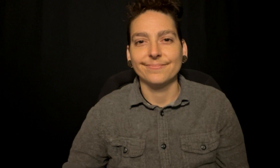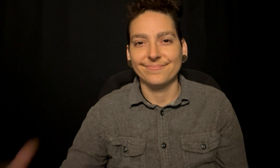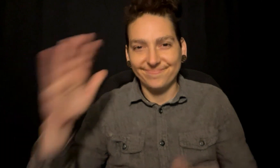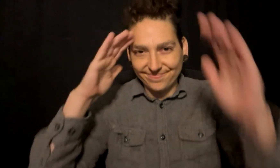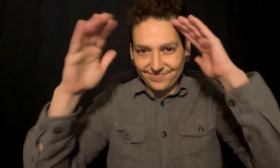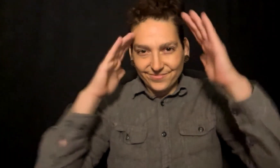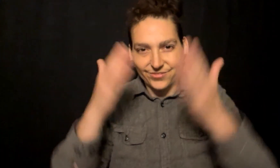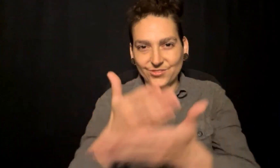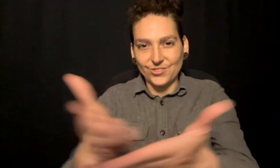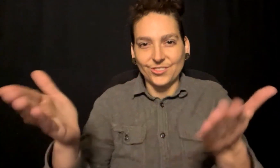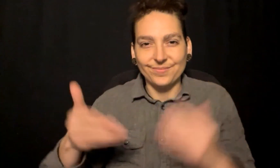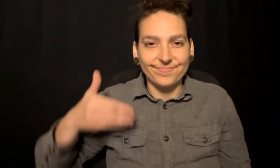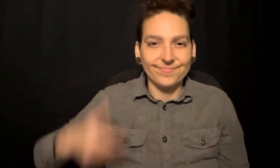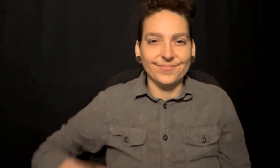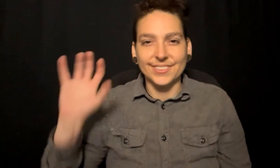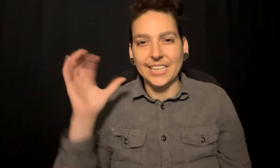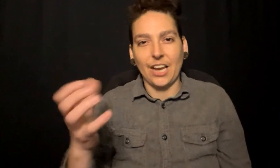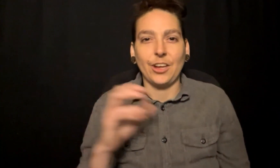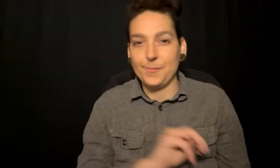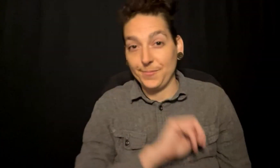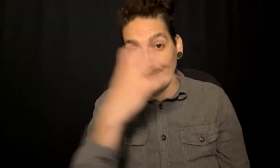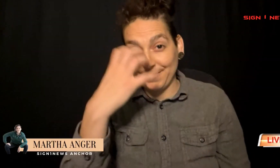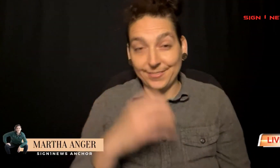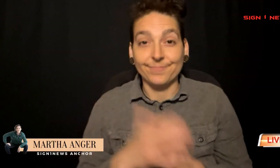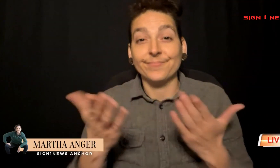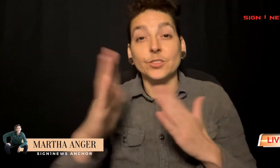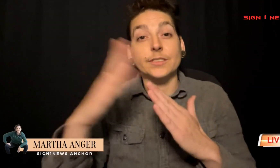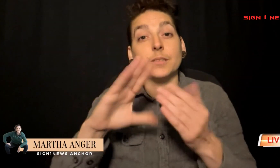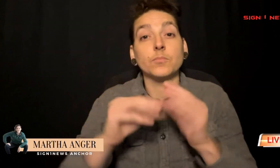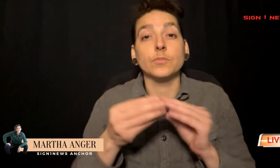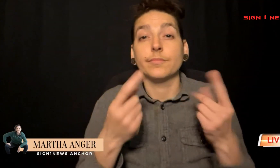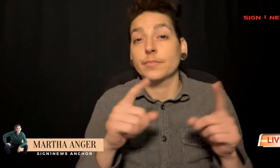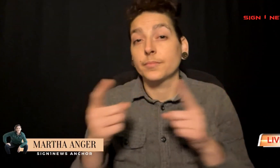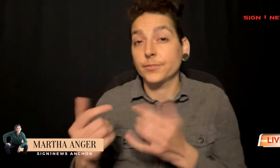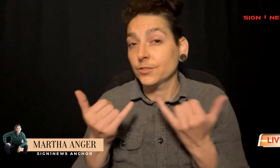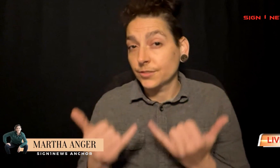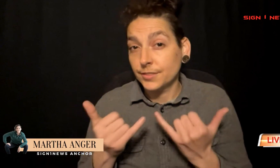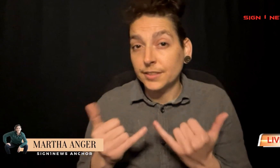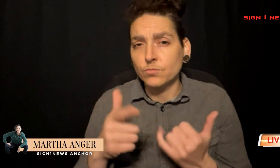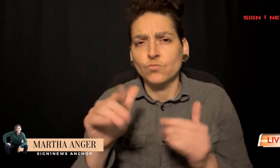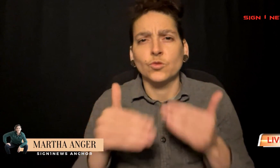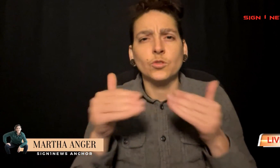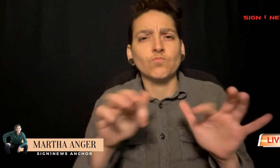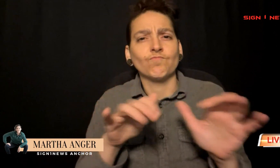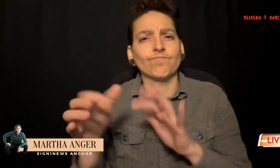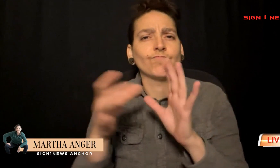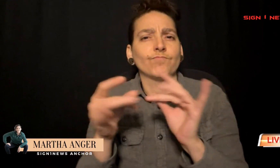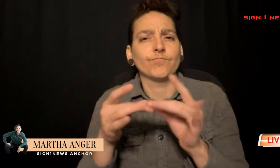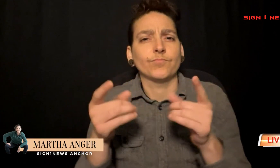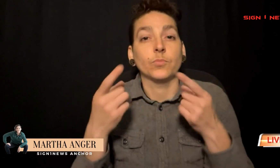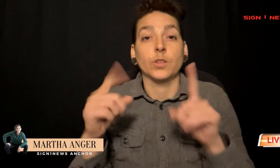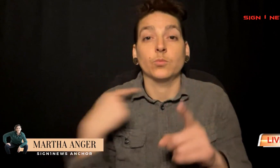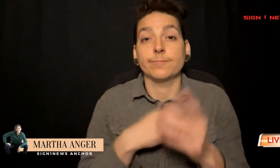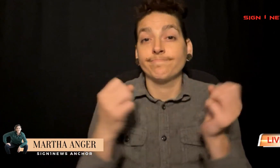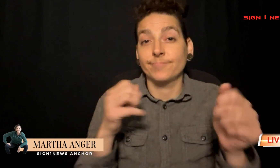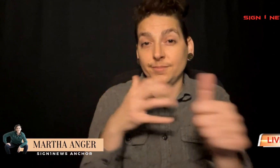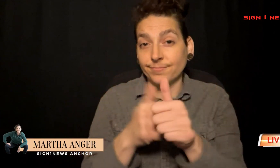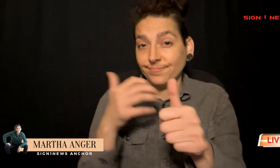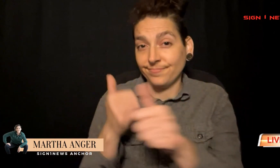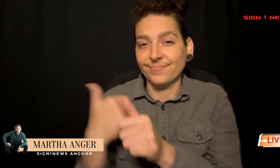Hello everyone. I'm SignOneNews anchor Martha Anger. Here's a quick look at the top trending stories making headlines today. If you post an